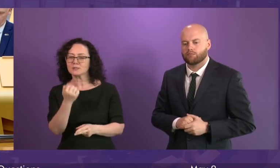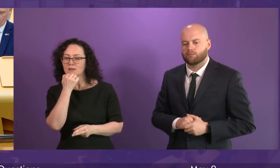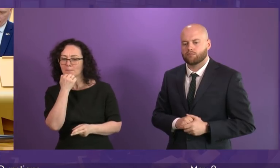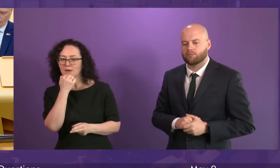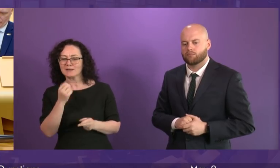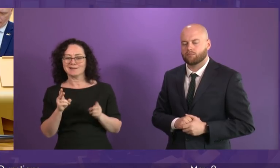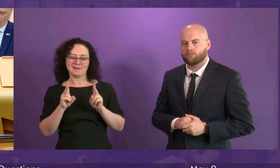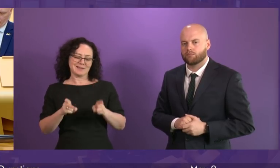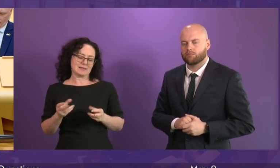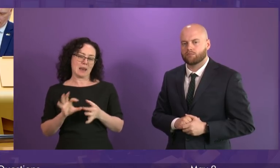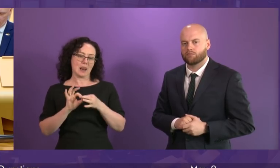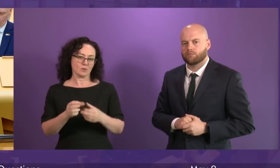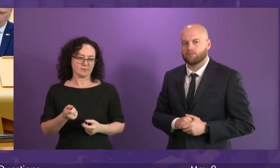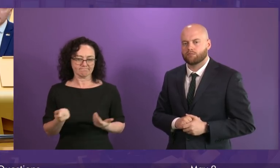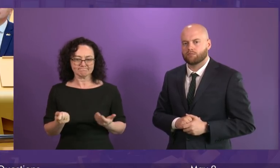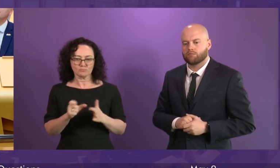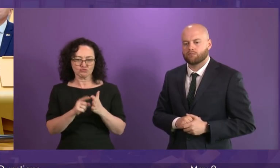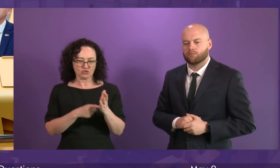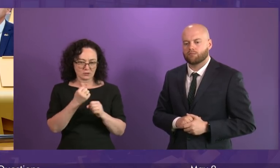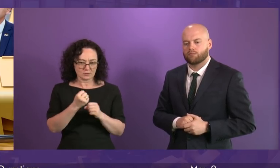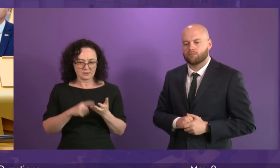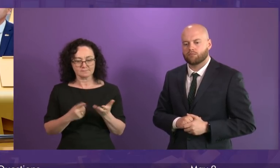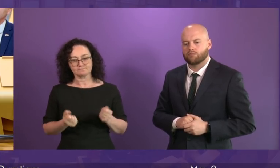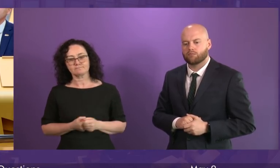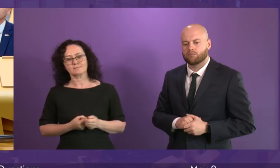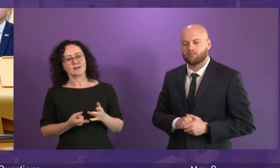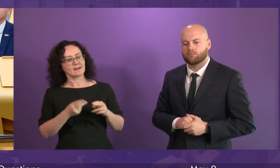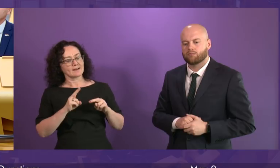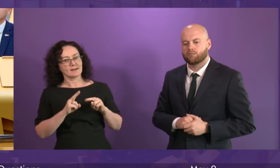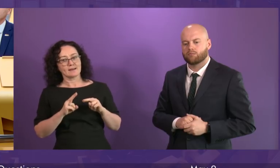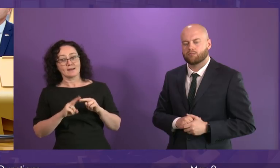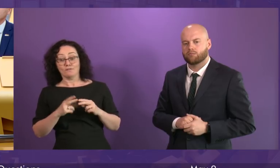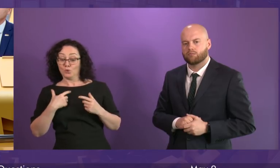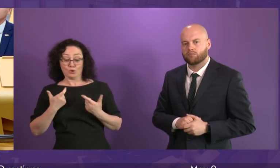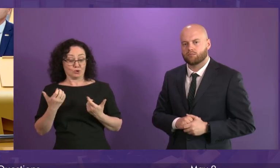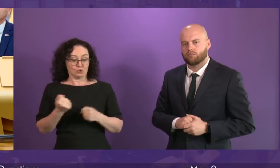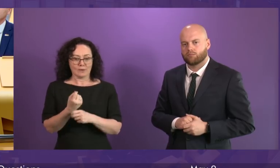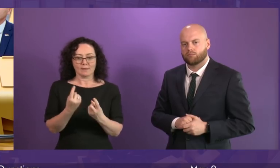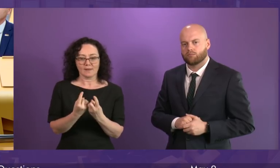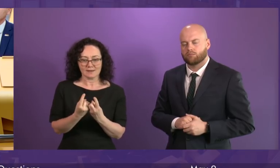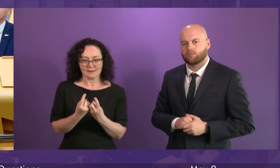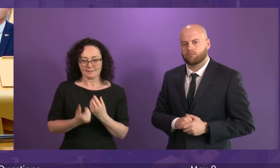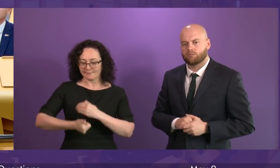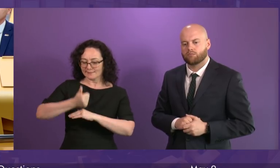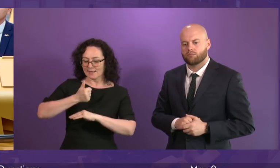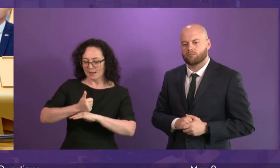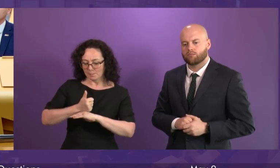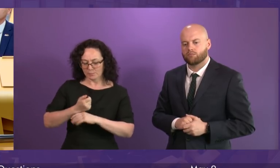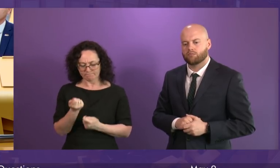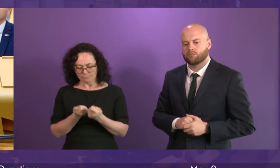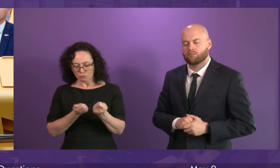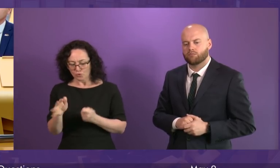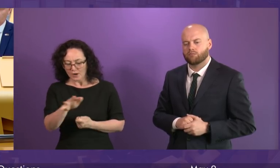take innovative approaches to tackling drug deaths, such as establishing medically supervised drug consumption facilities, call on them to devolve the powers